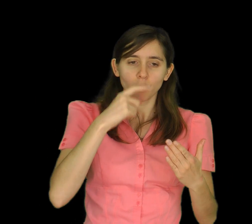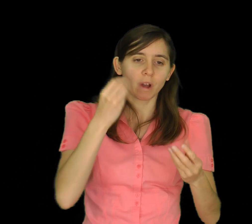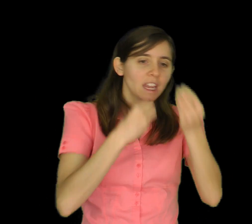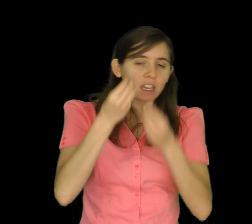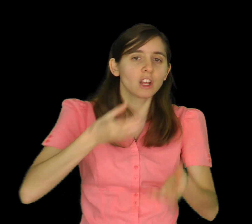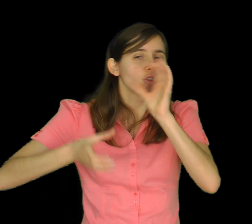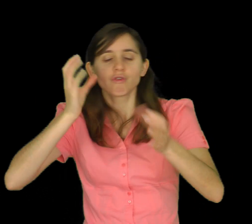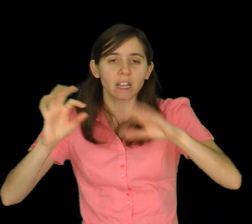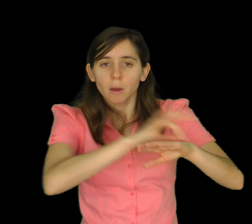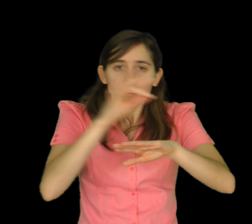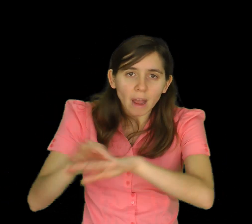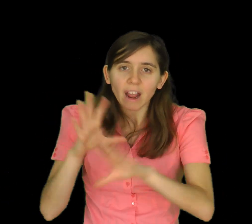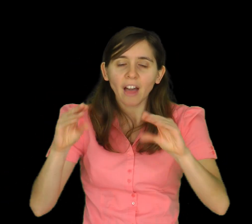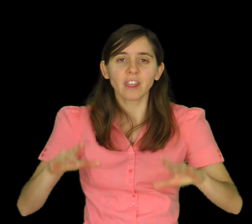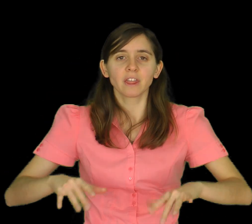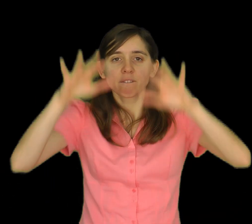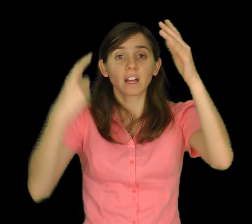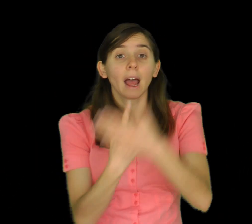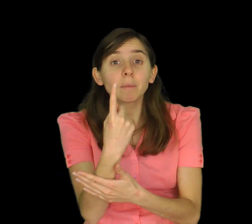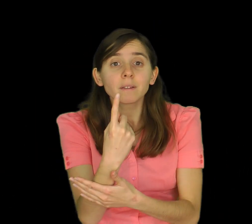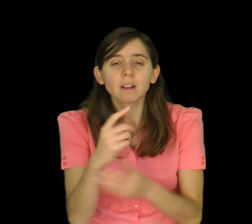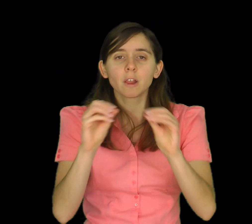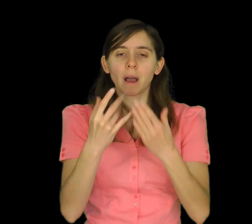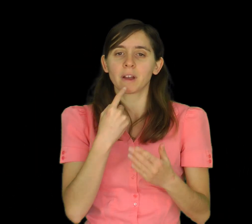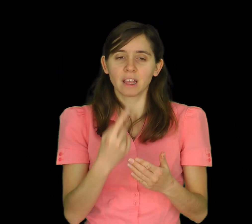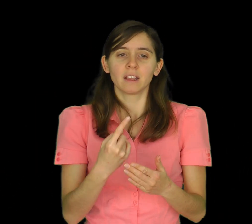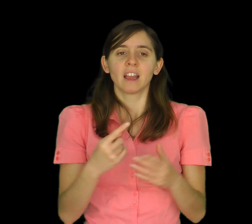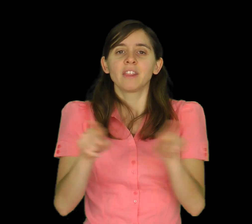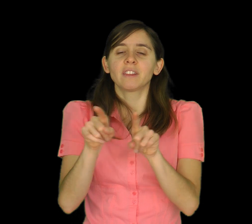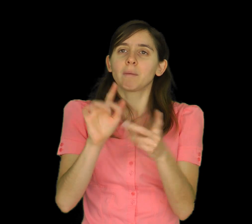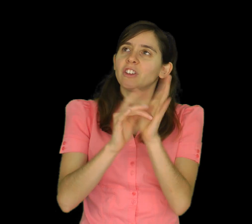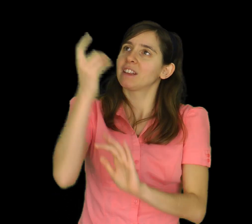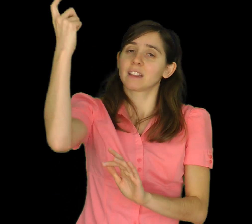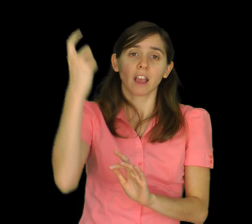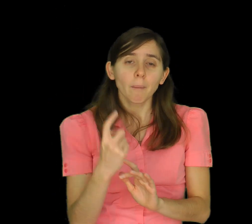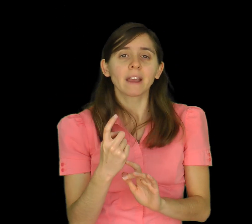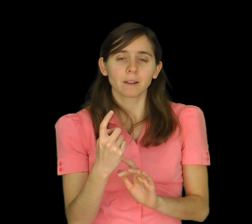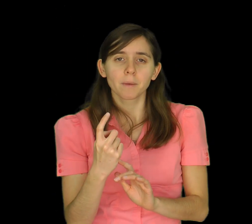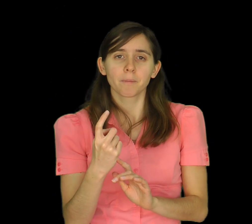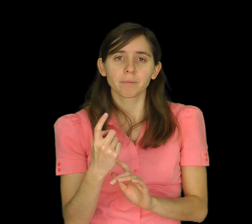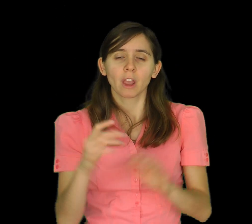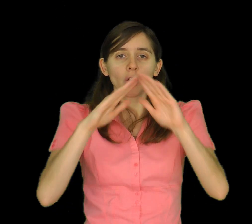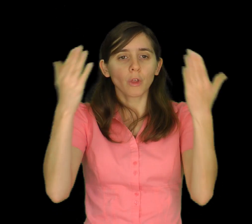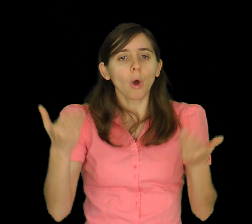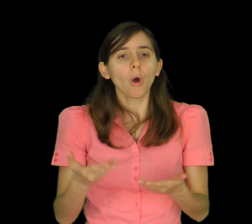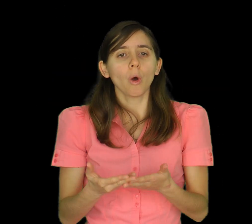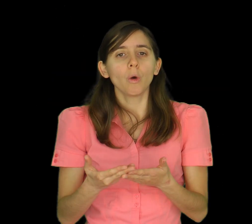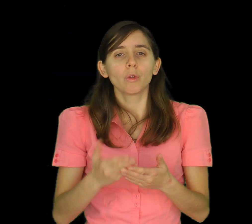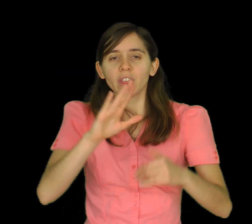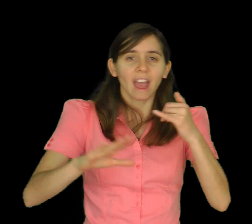said, Matthew 24, 39, so shall also the coming of the Son of Man be. The earth ends at and because